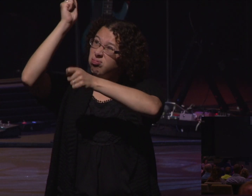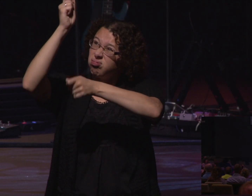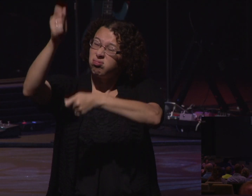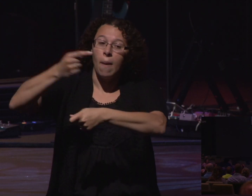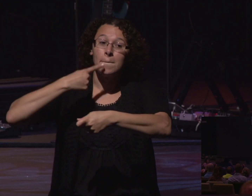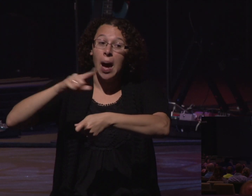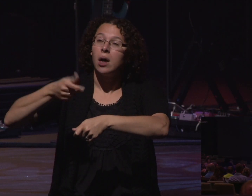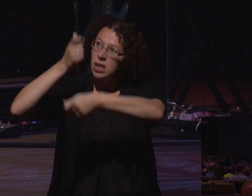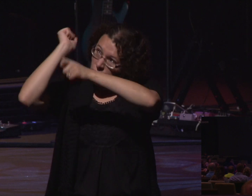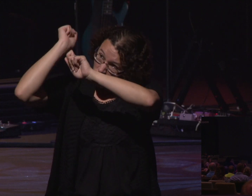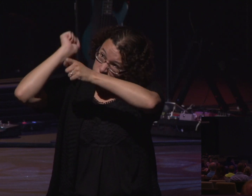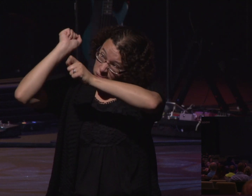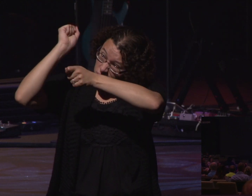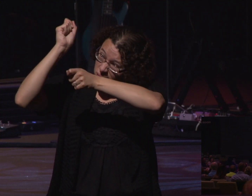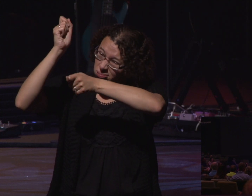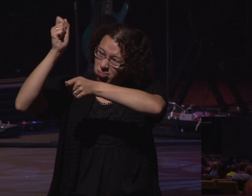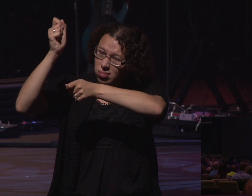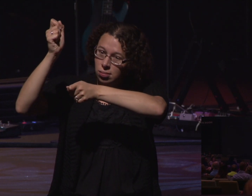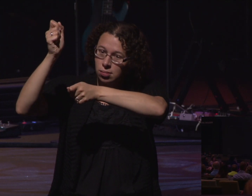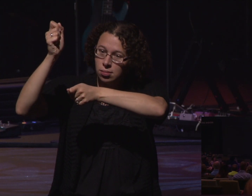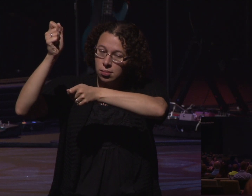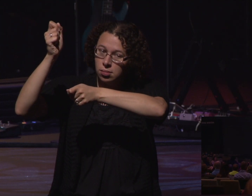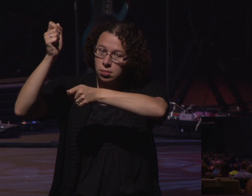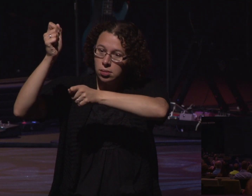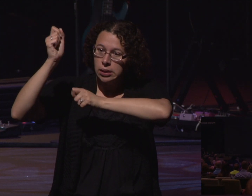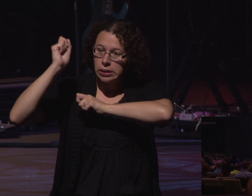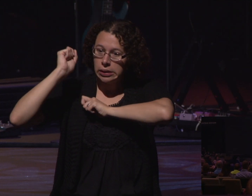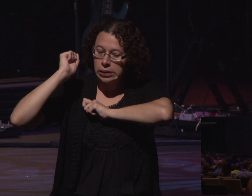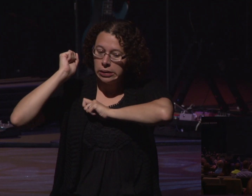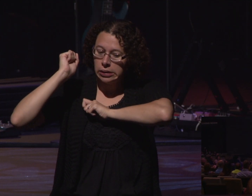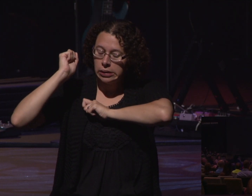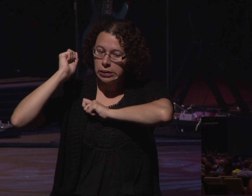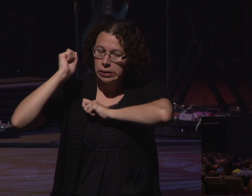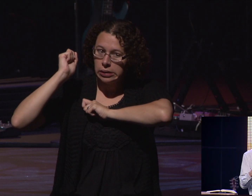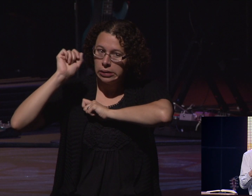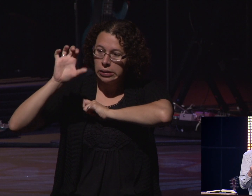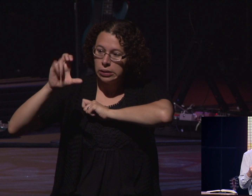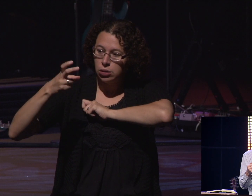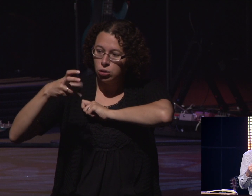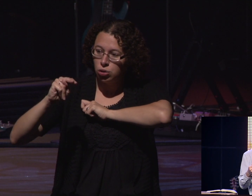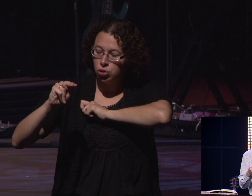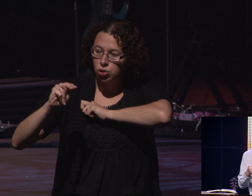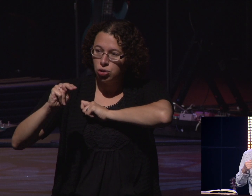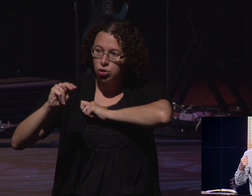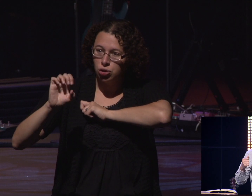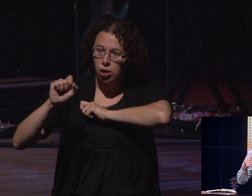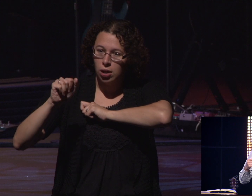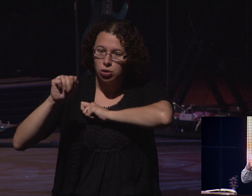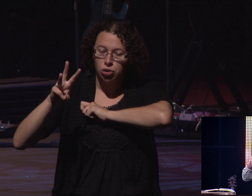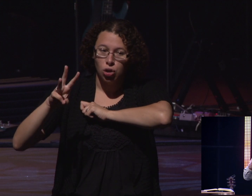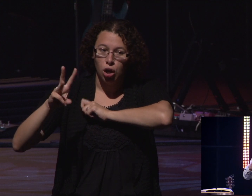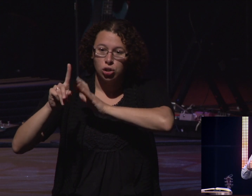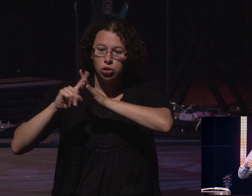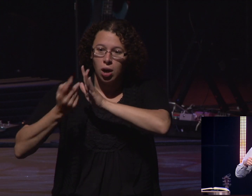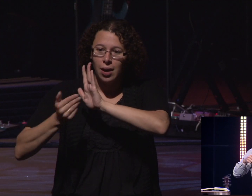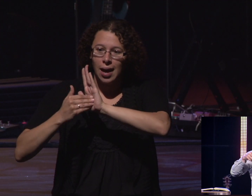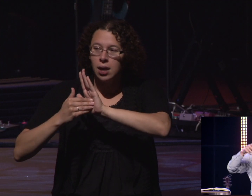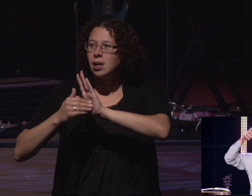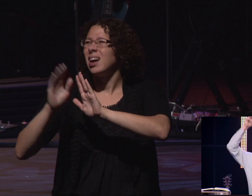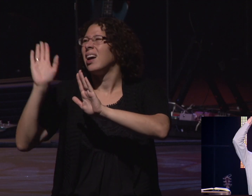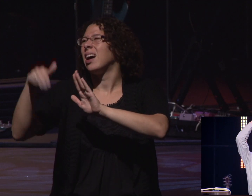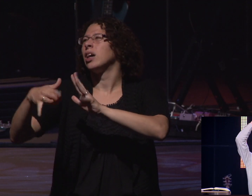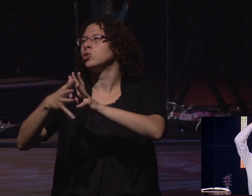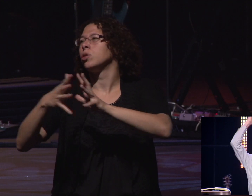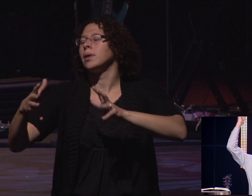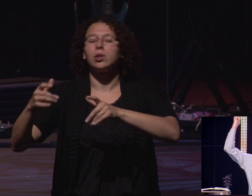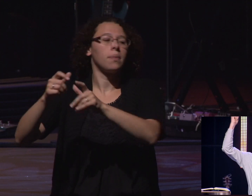Great success. And I went to do the other one. I didn't want to shut off the chainsaw and restart it because that's a pain. I need to switch arms. So I just kind of leaned back